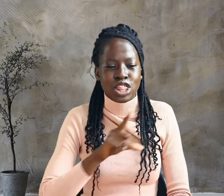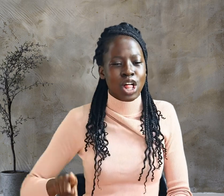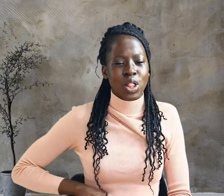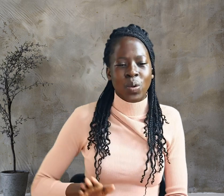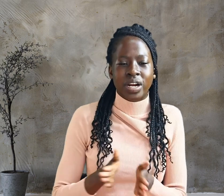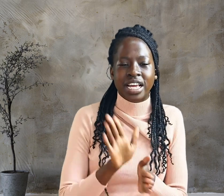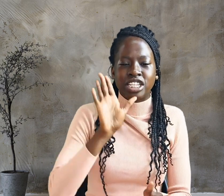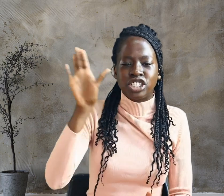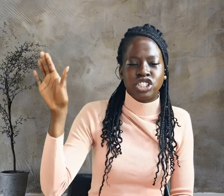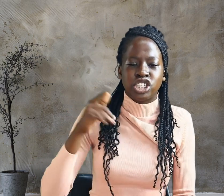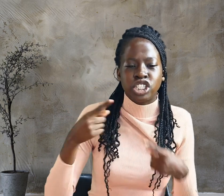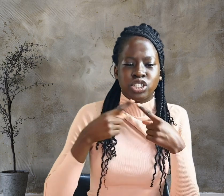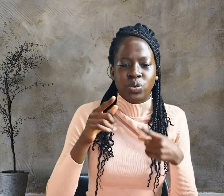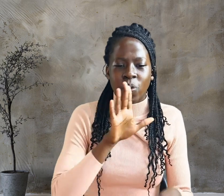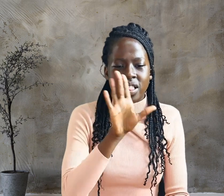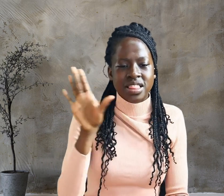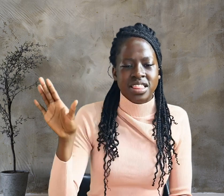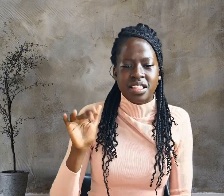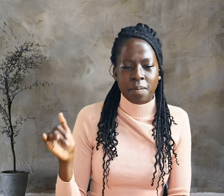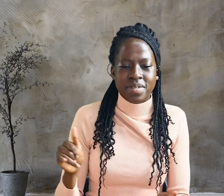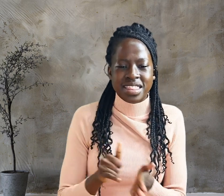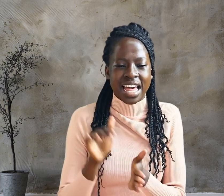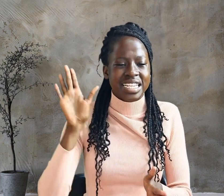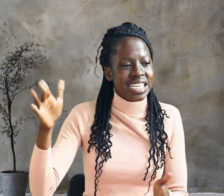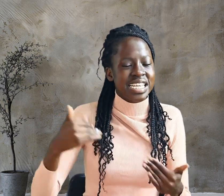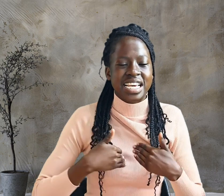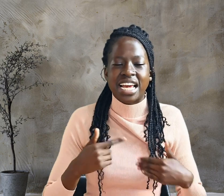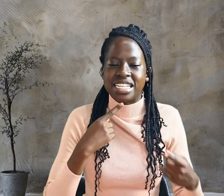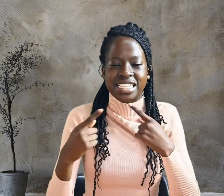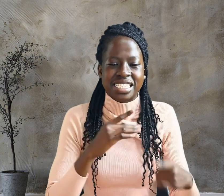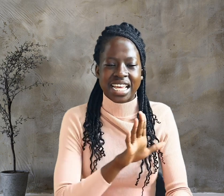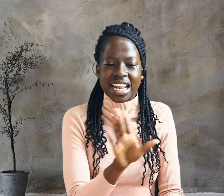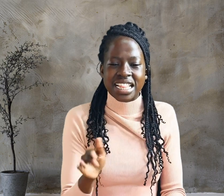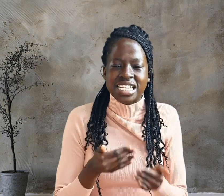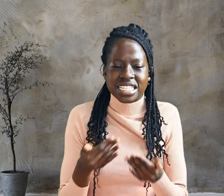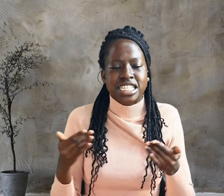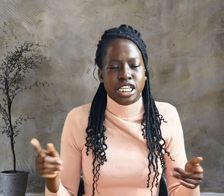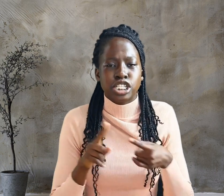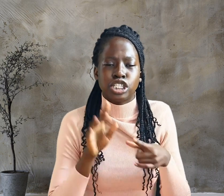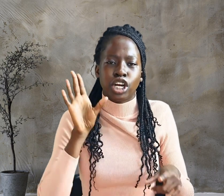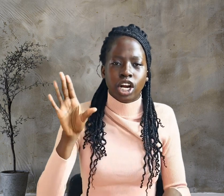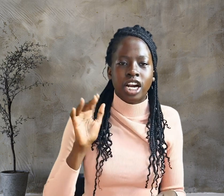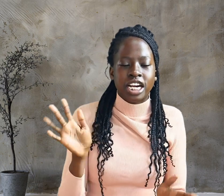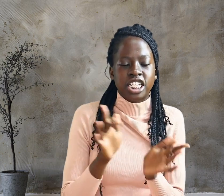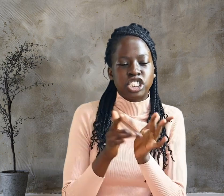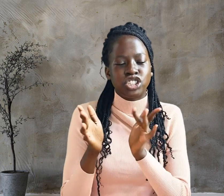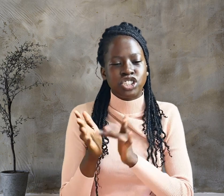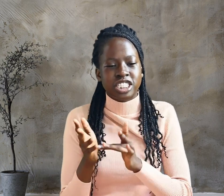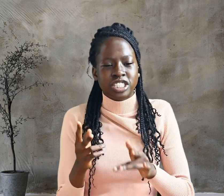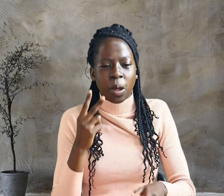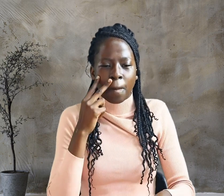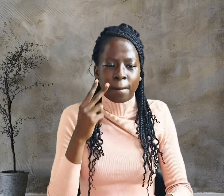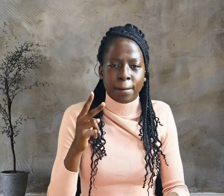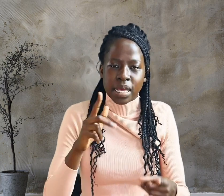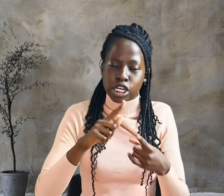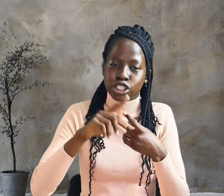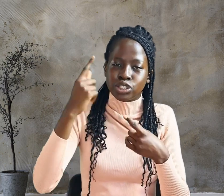that he had said these things to her. Jesus appears to his